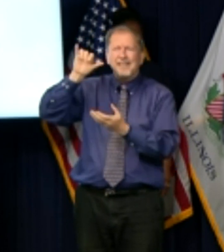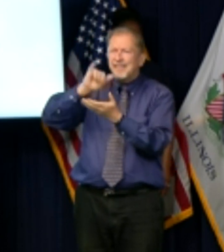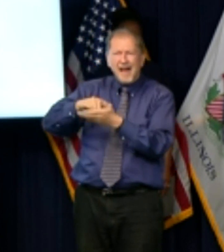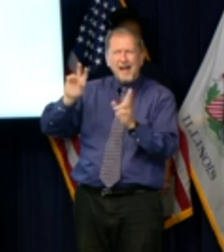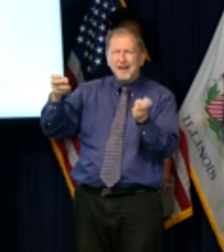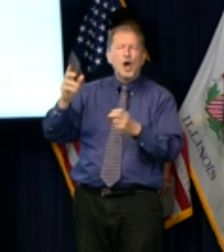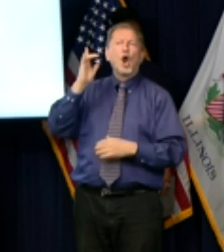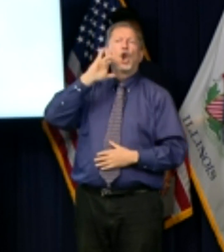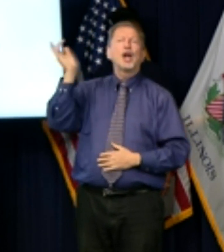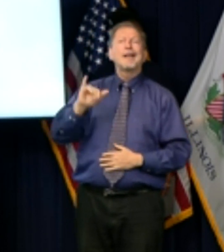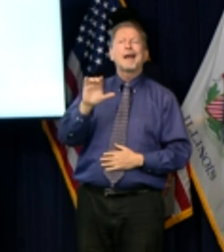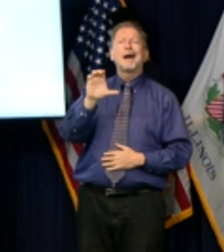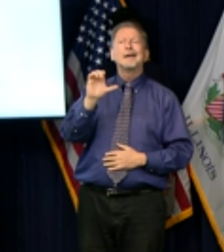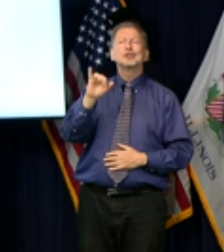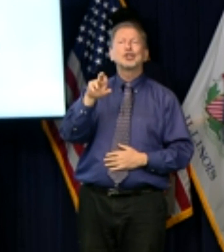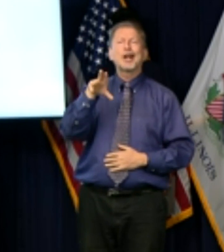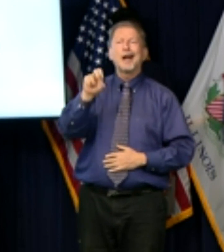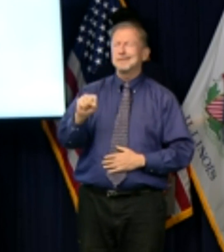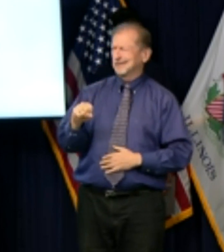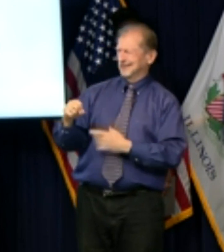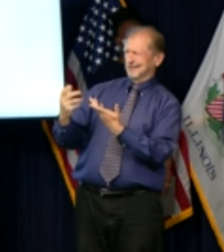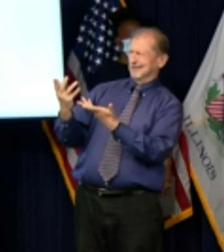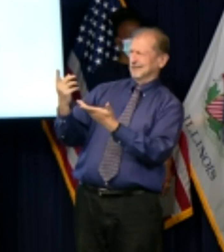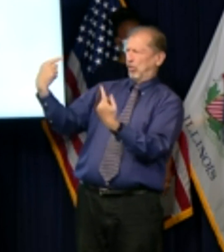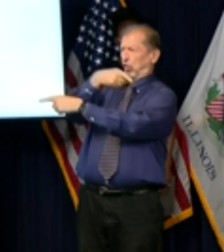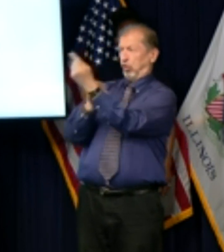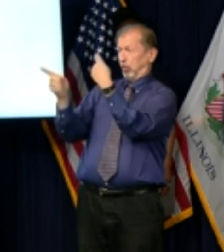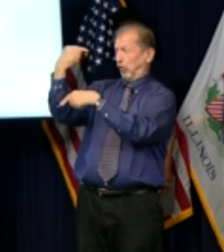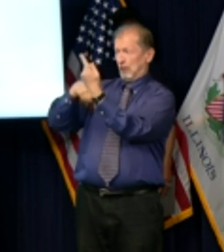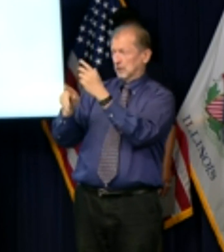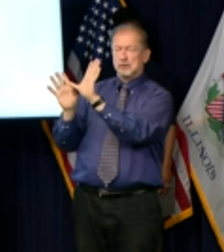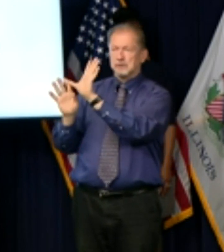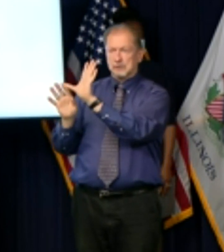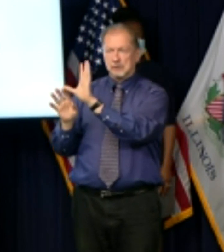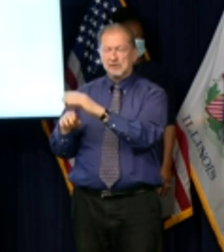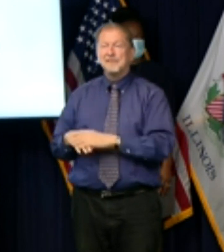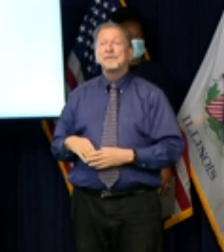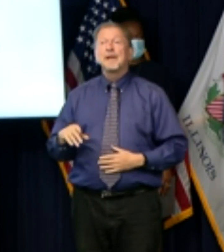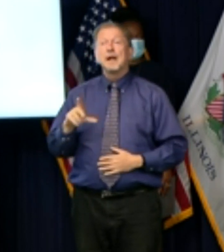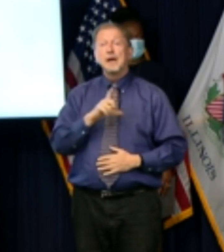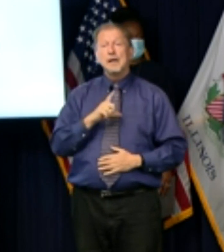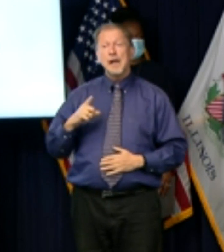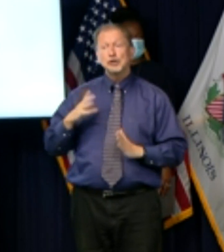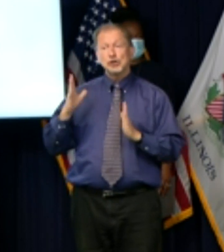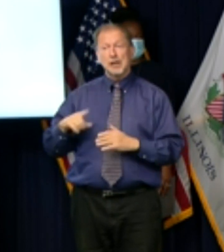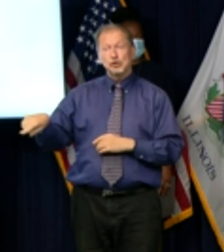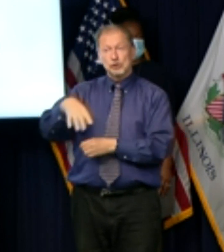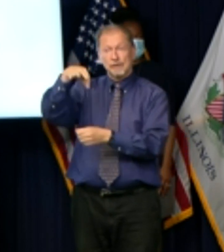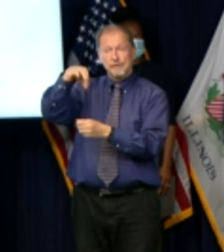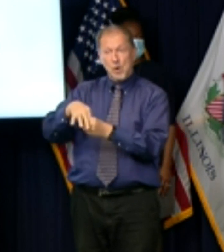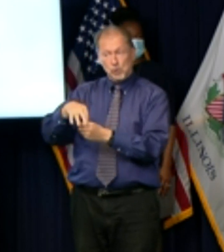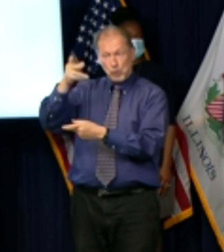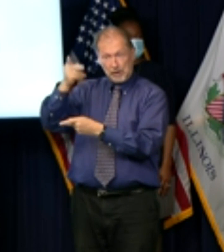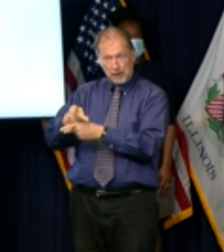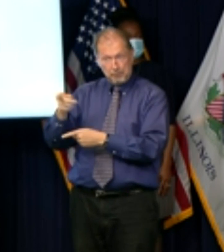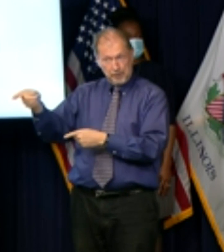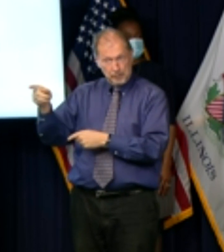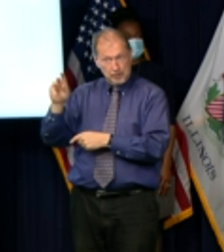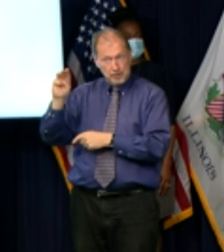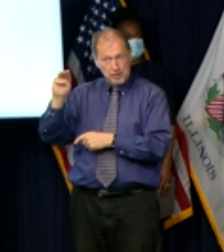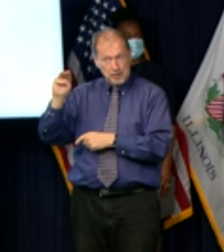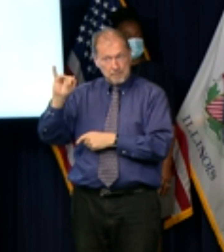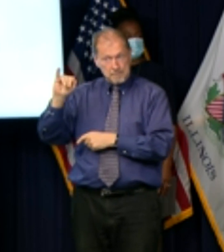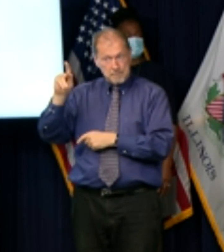maintained from the beginning that legislators have a right to make their own decisions about who leads them and i continue to feel that way